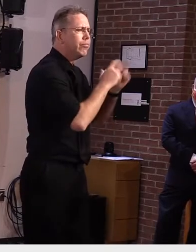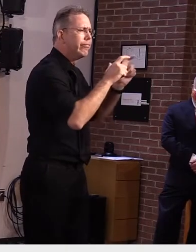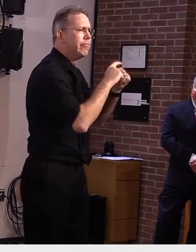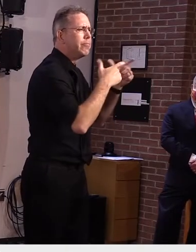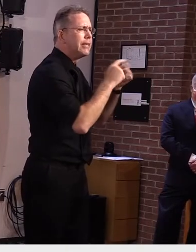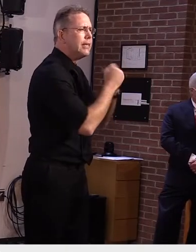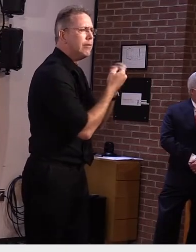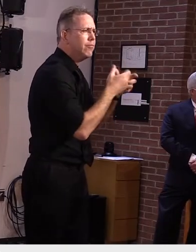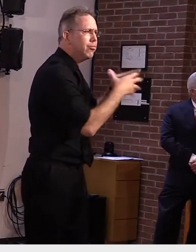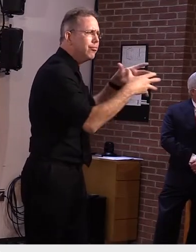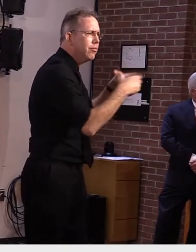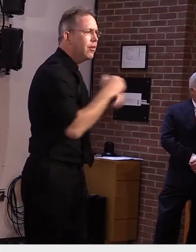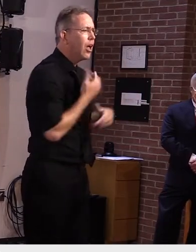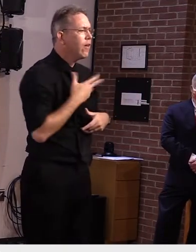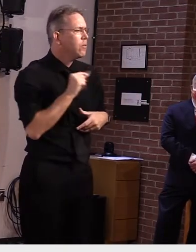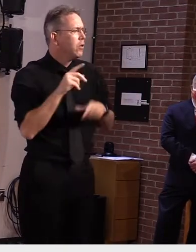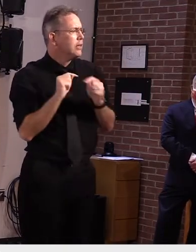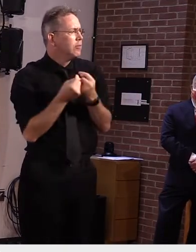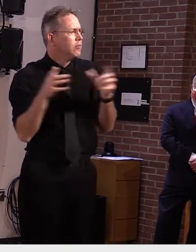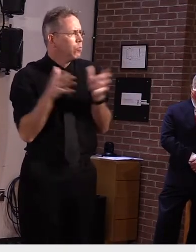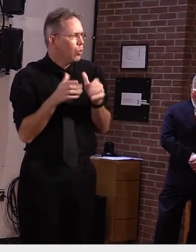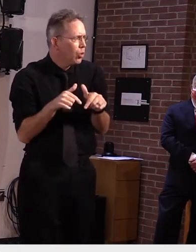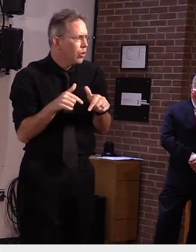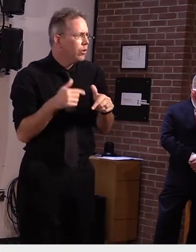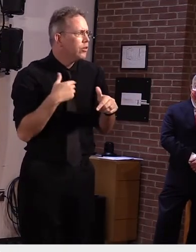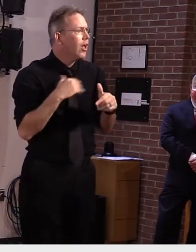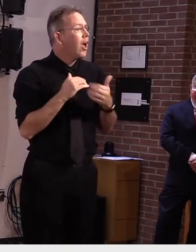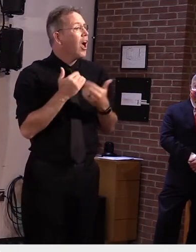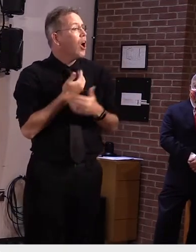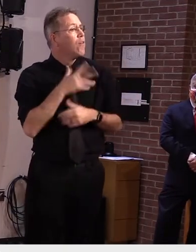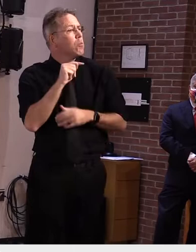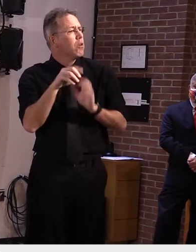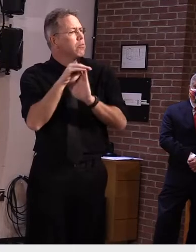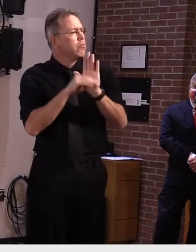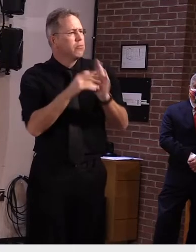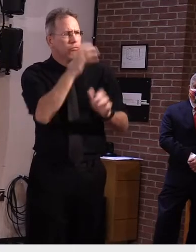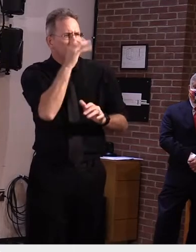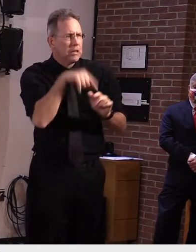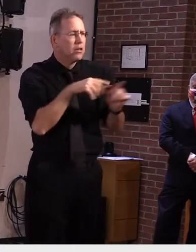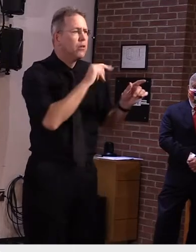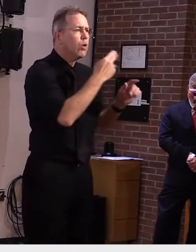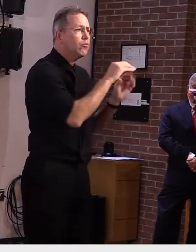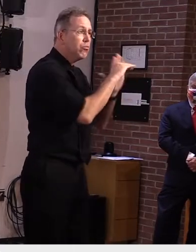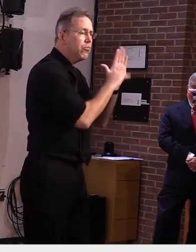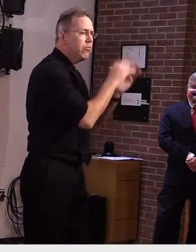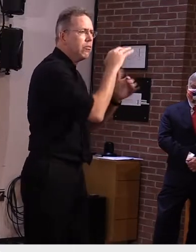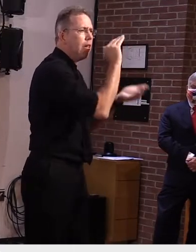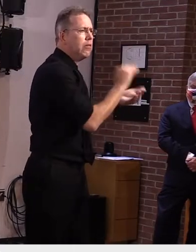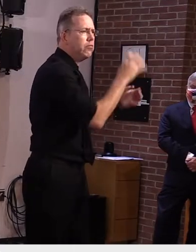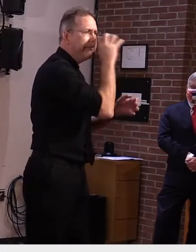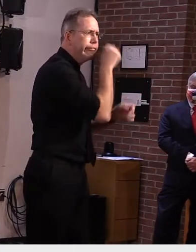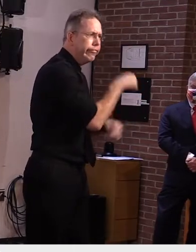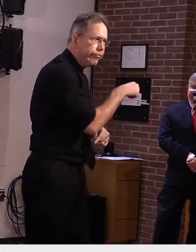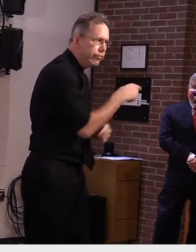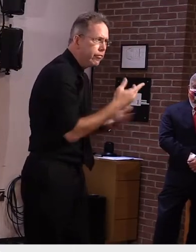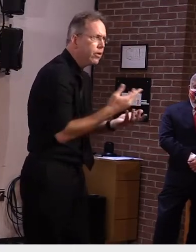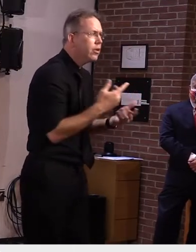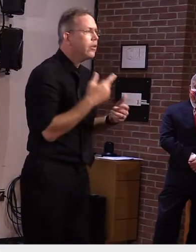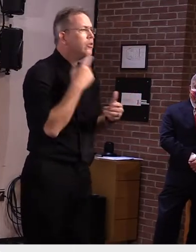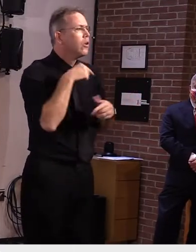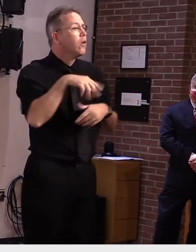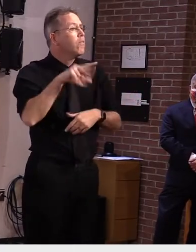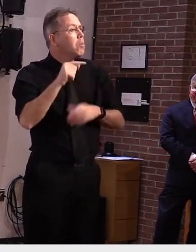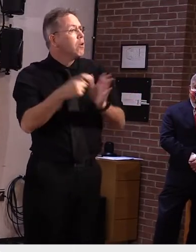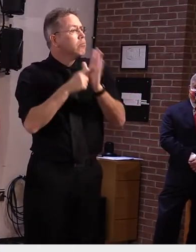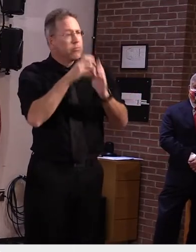than theirs. We have promoted the fact that you should be wearing masks during play. They